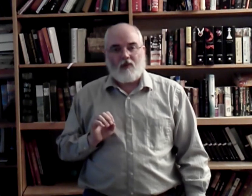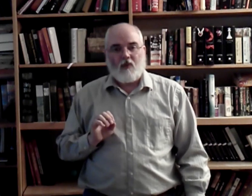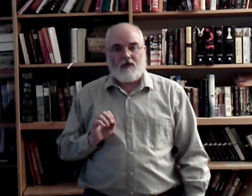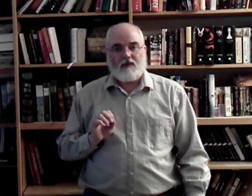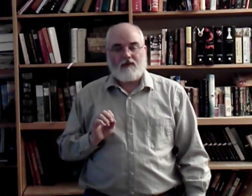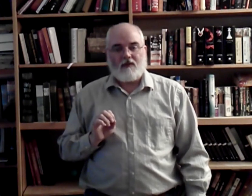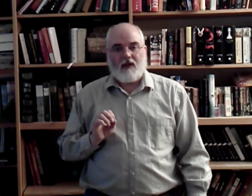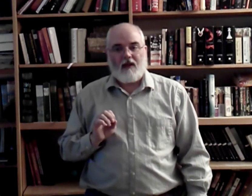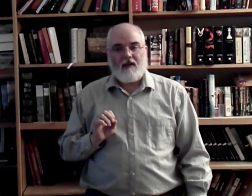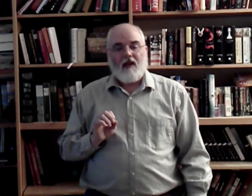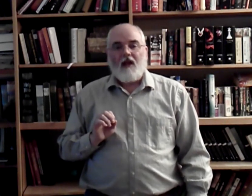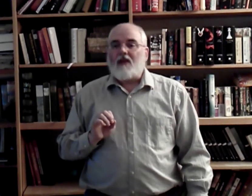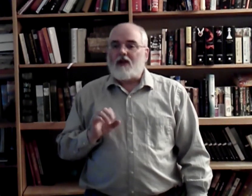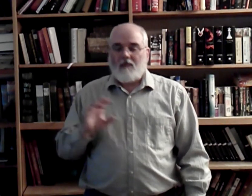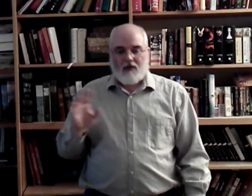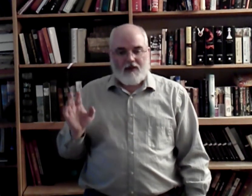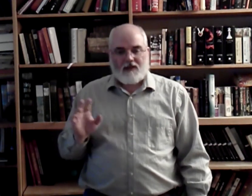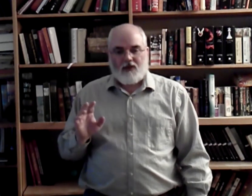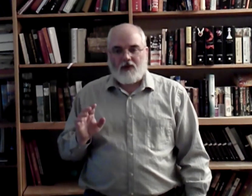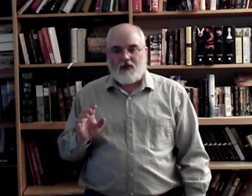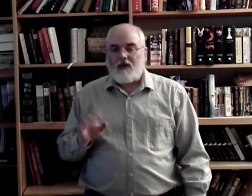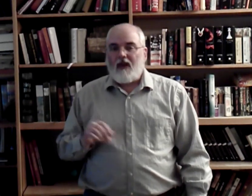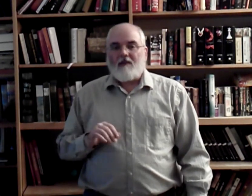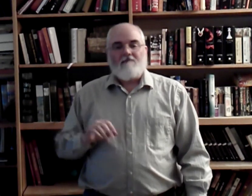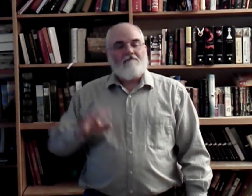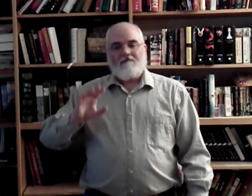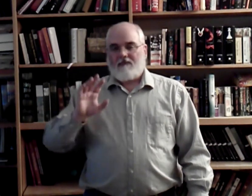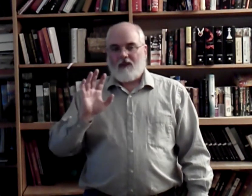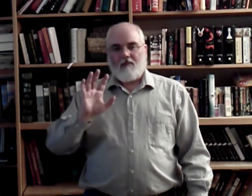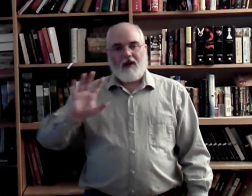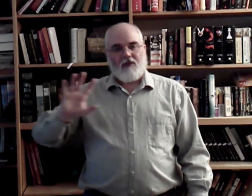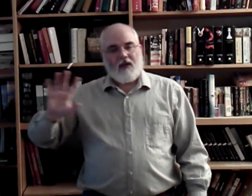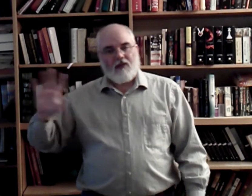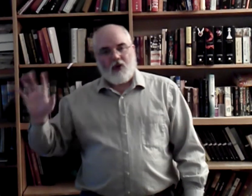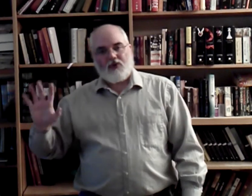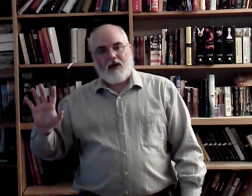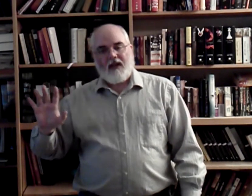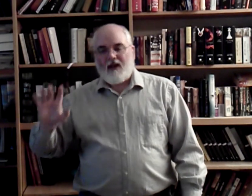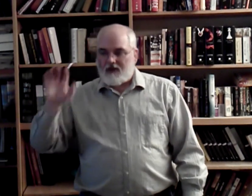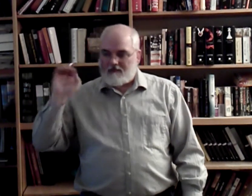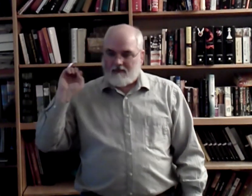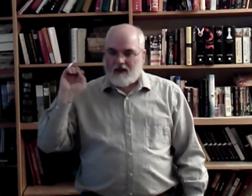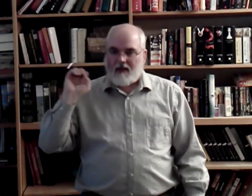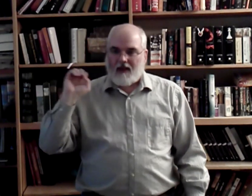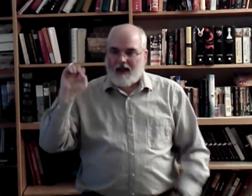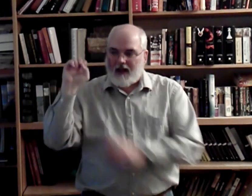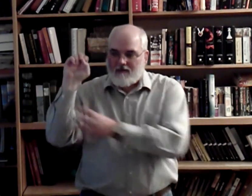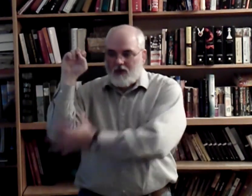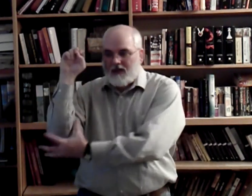towards, okay? There are some other things that you can do, but if you get those straightened out, and if you just